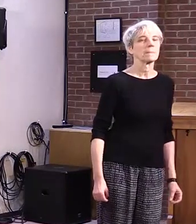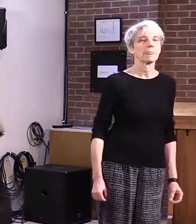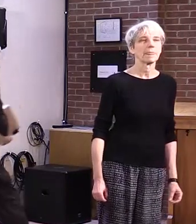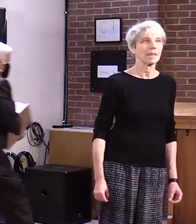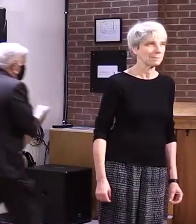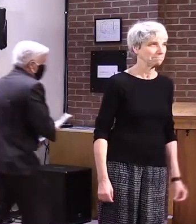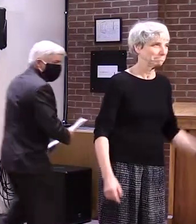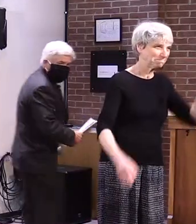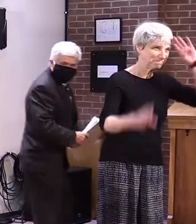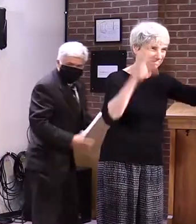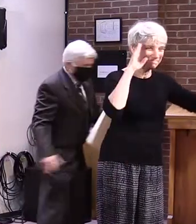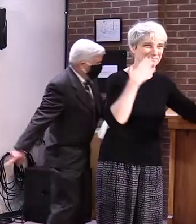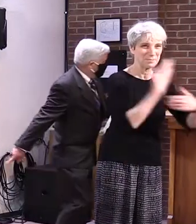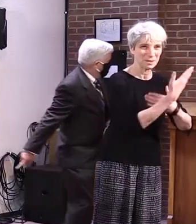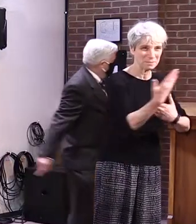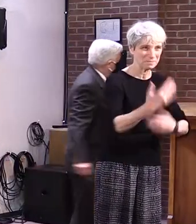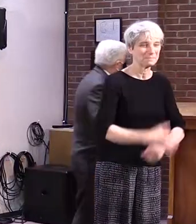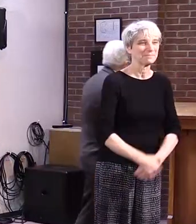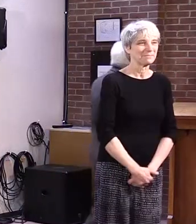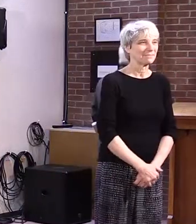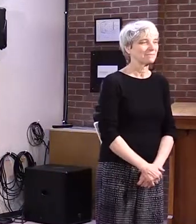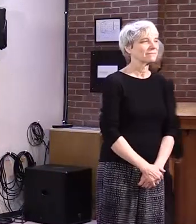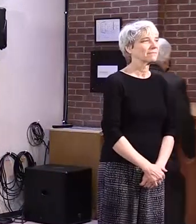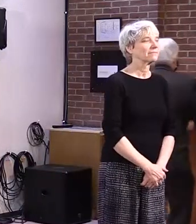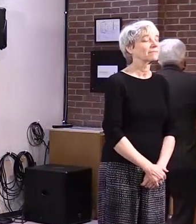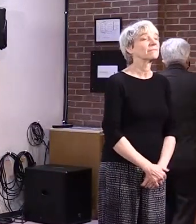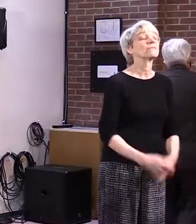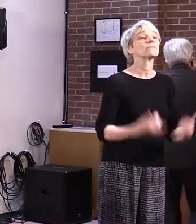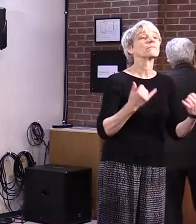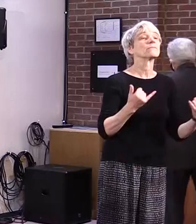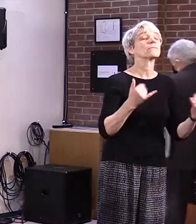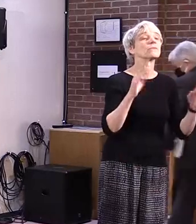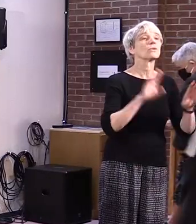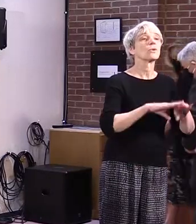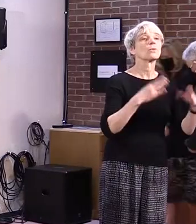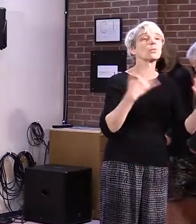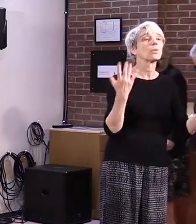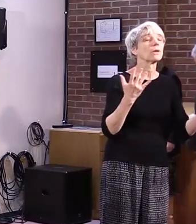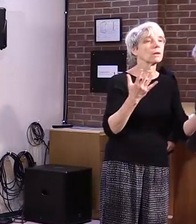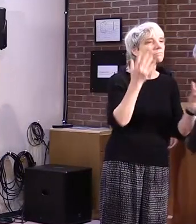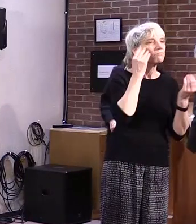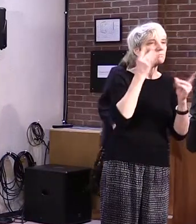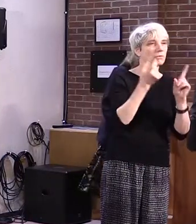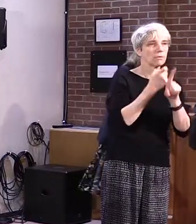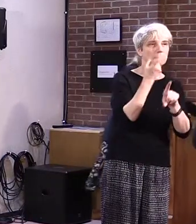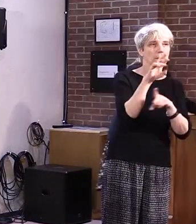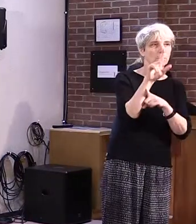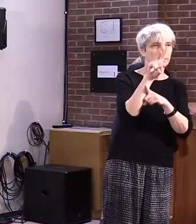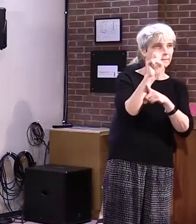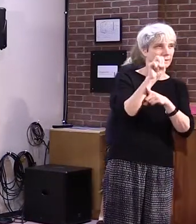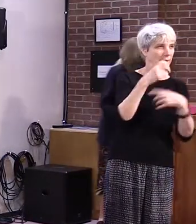Good morning everyone. We're going to start today with a health update from Dr. Levine.